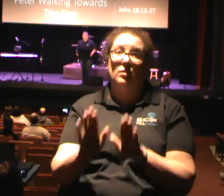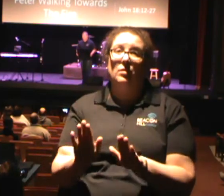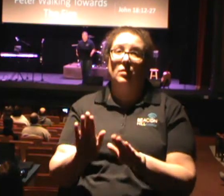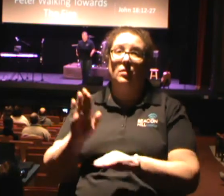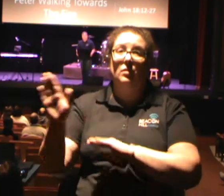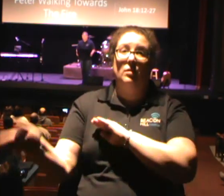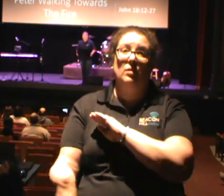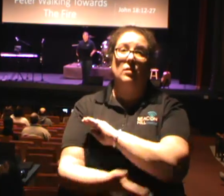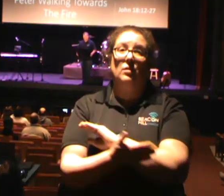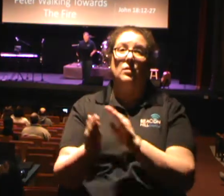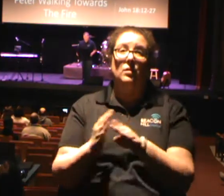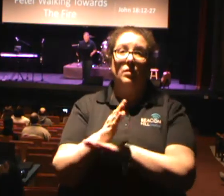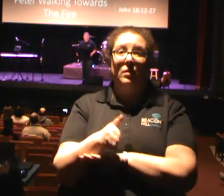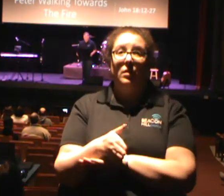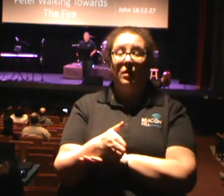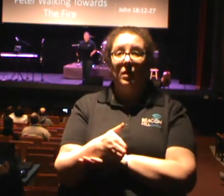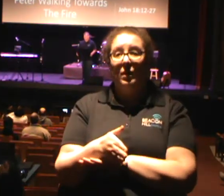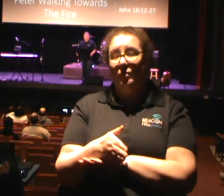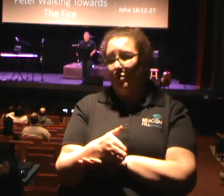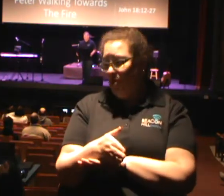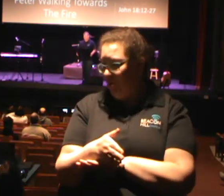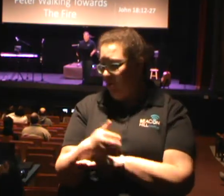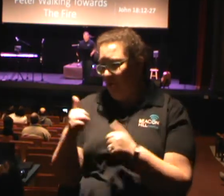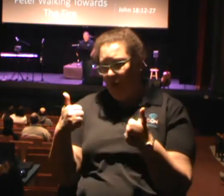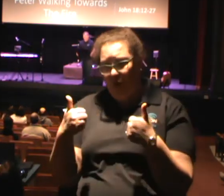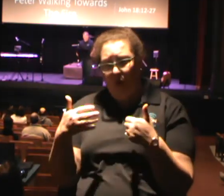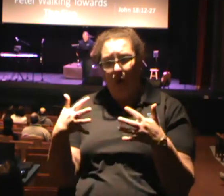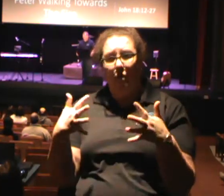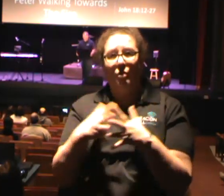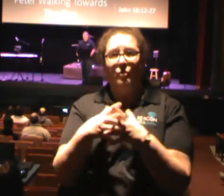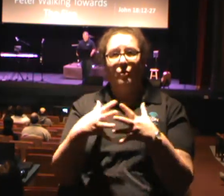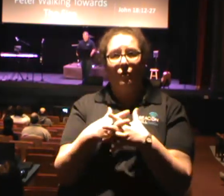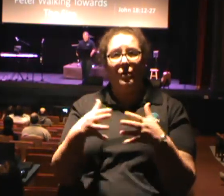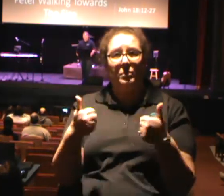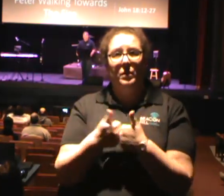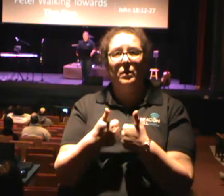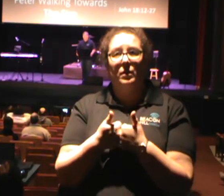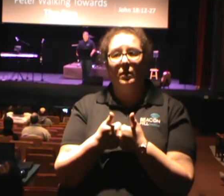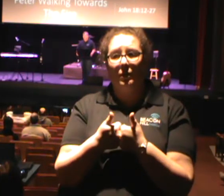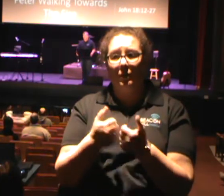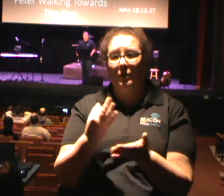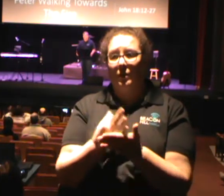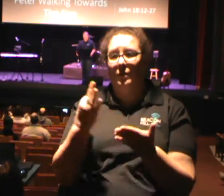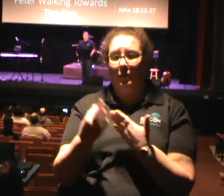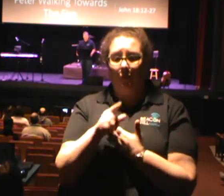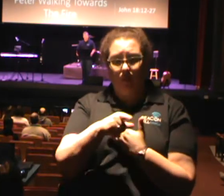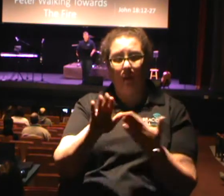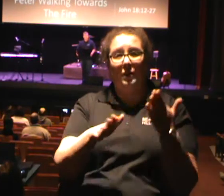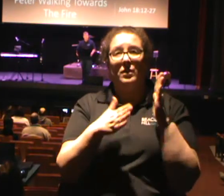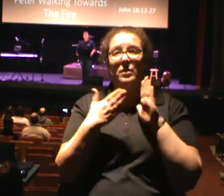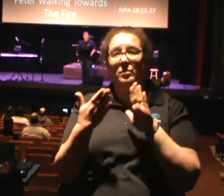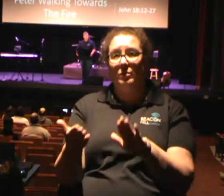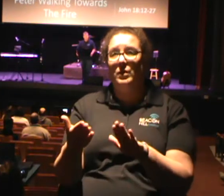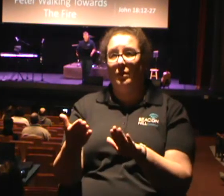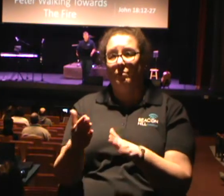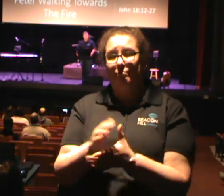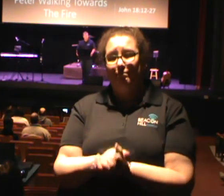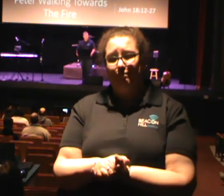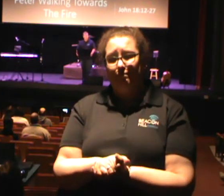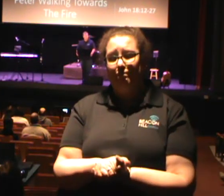a Redskins Cowboys game, I'm telling you, I remember it clearly his company I got called that they found him dead in a hallway of a hotel.